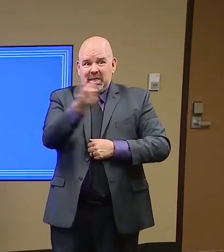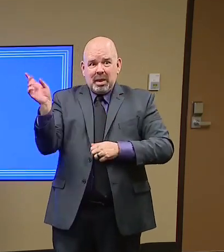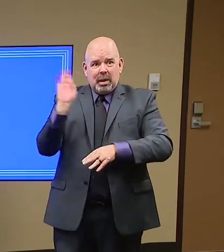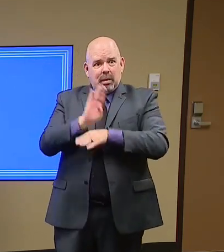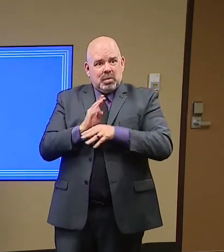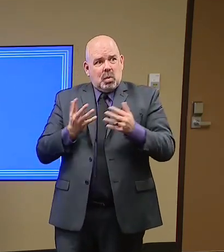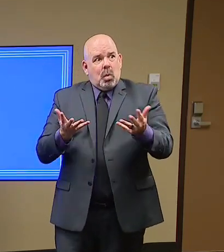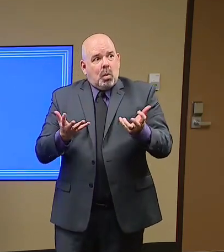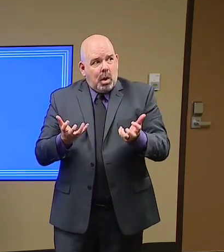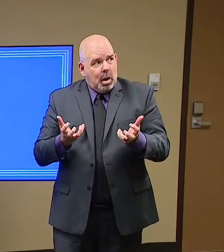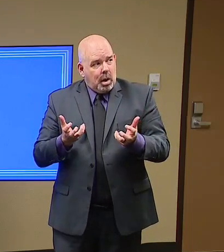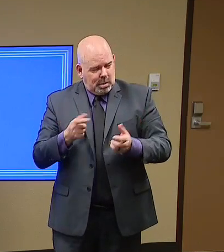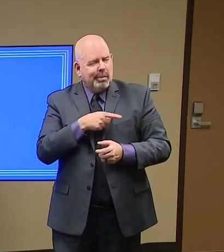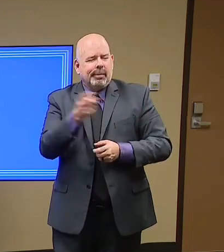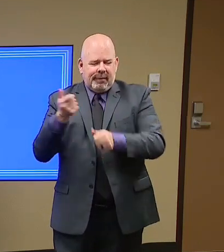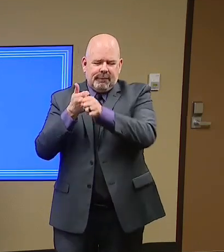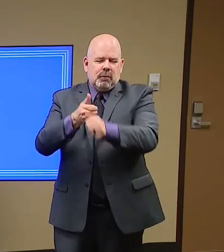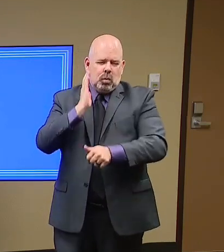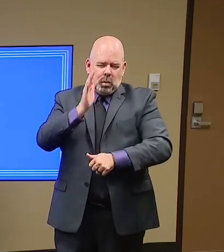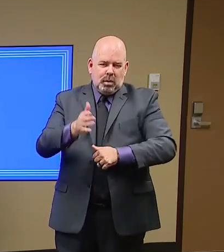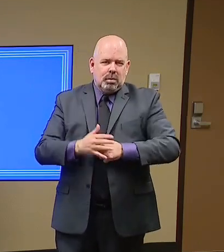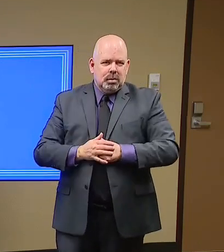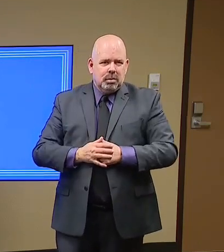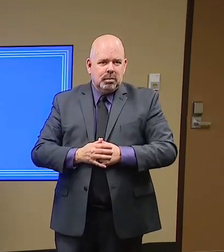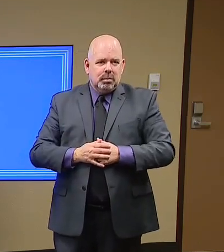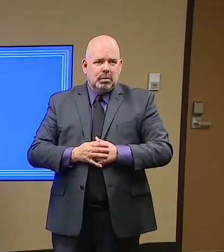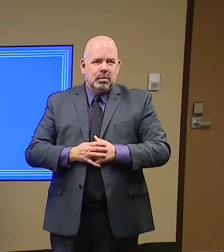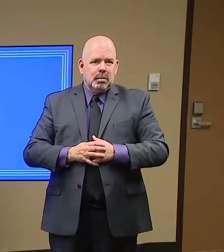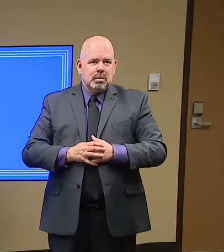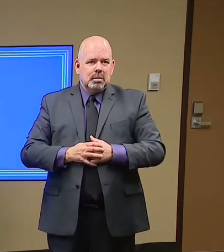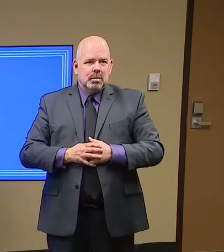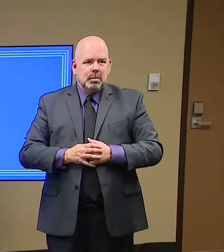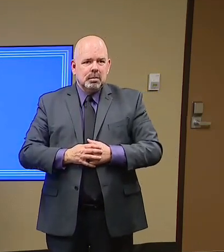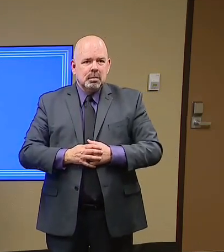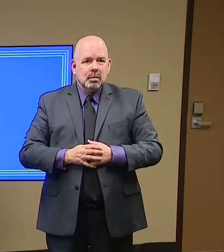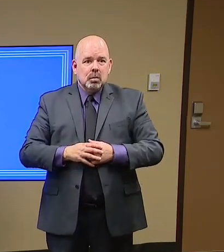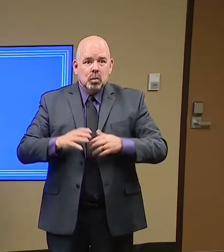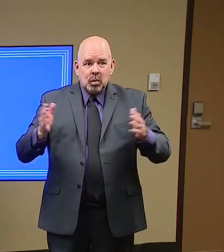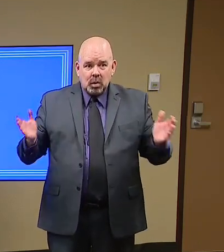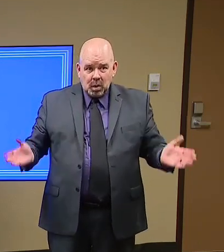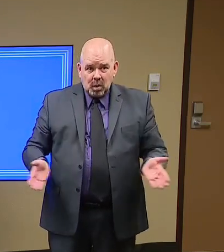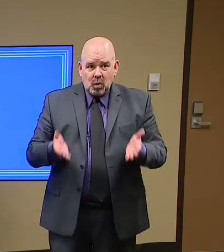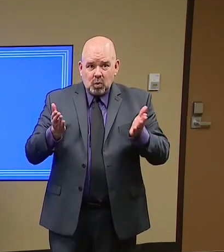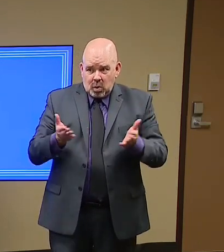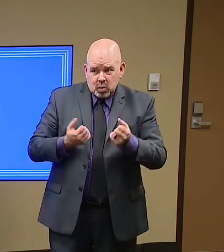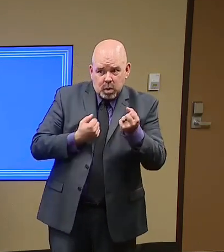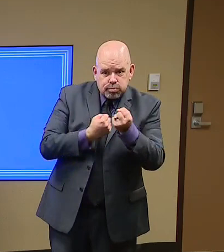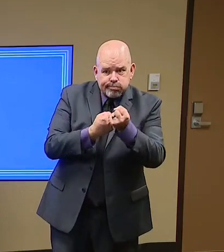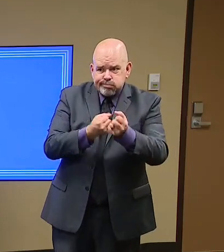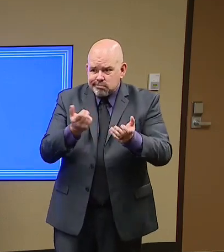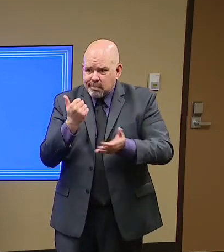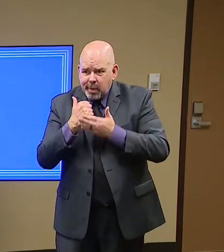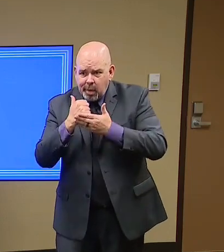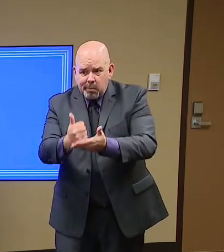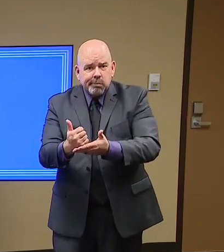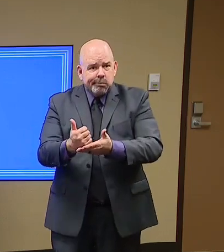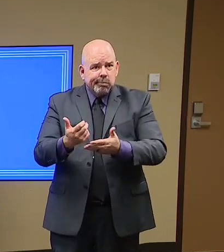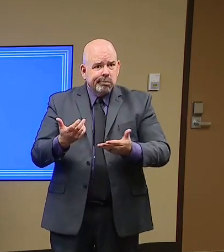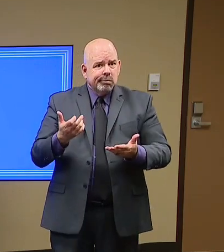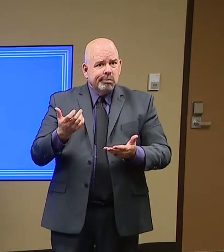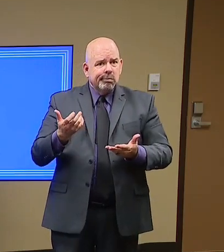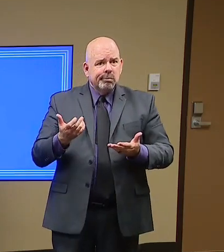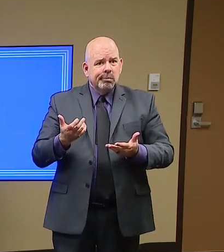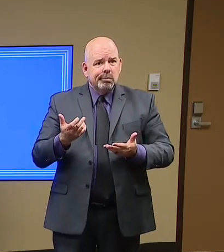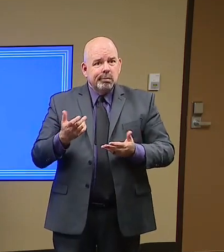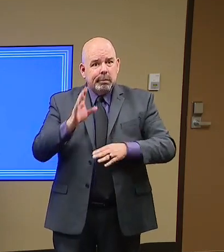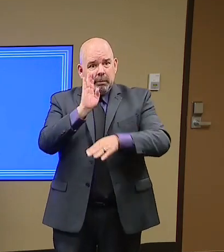good guidance. And largely, we want to help them, but I'm confident that each business that cares about their employees and cares